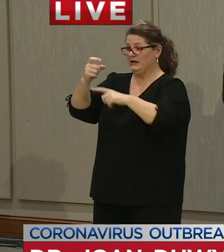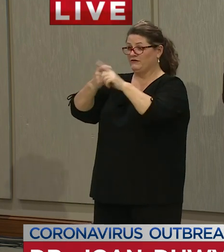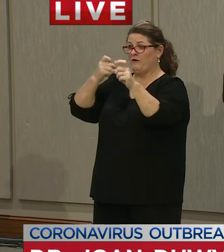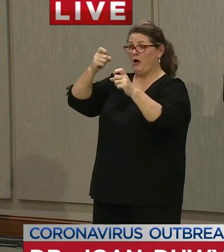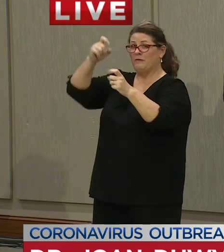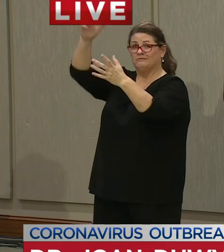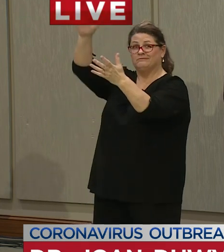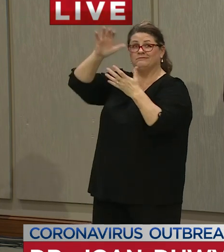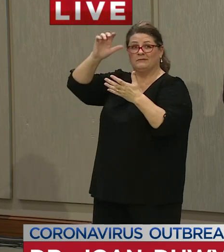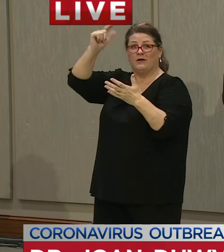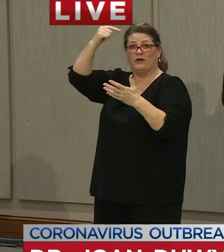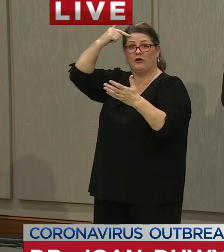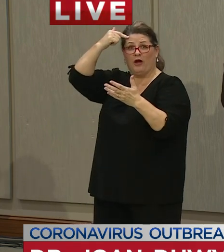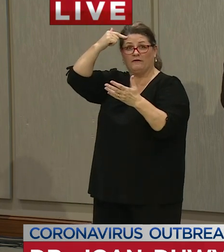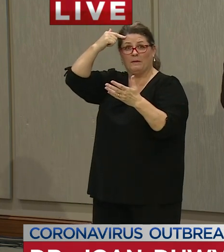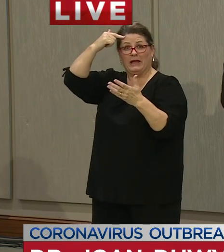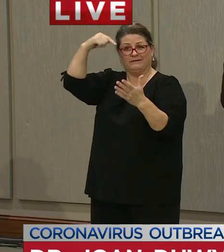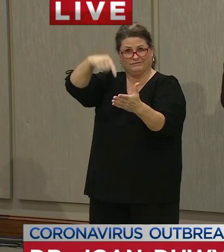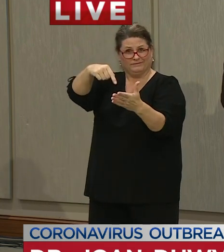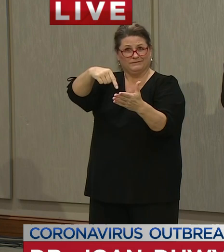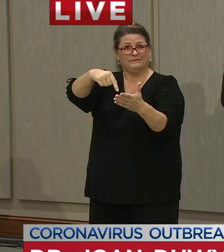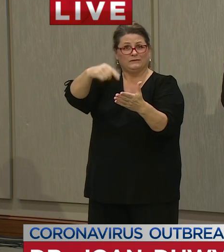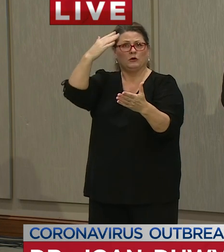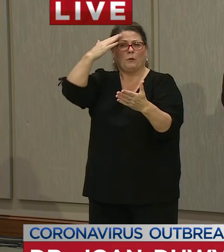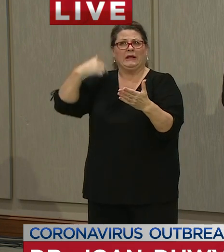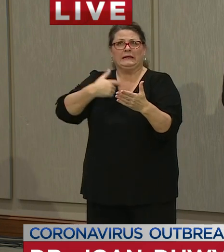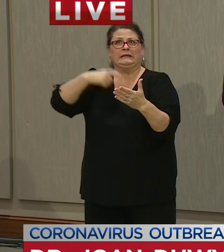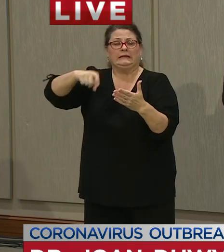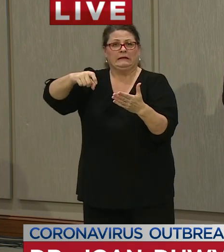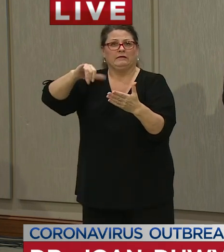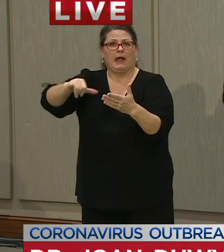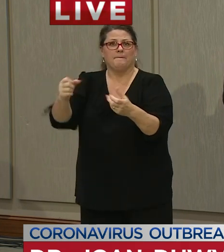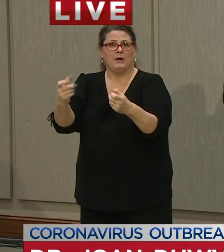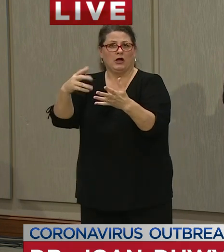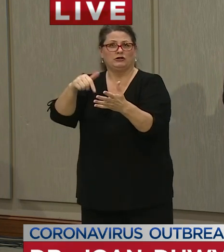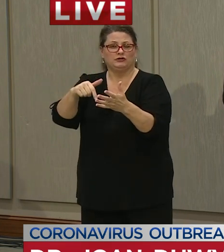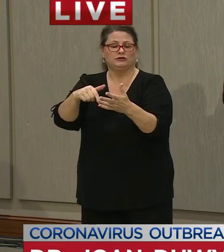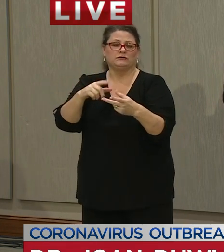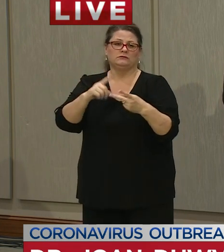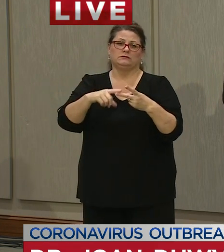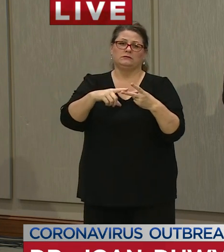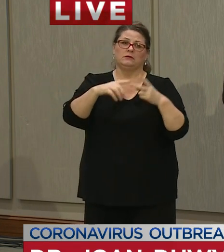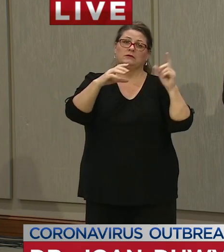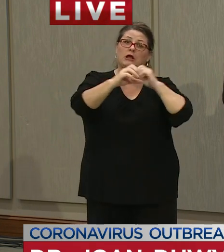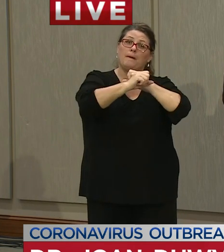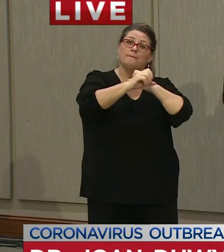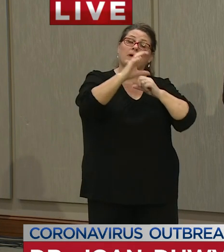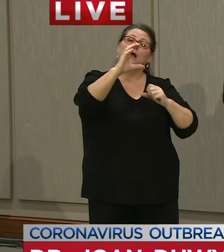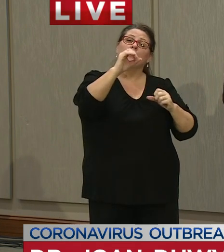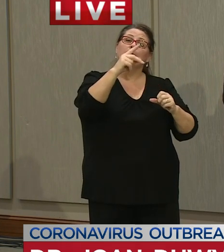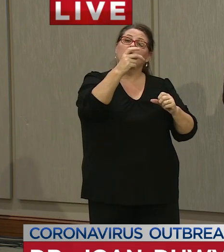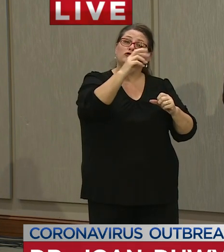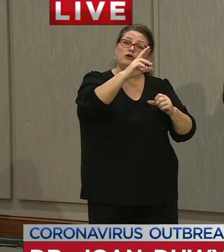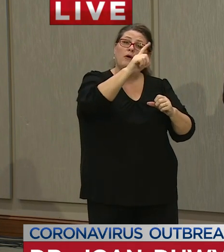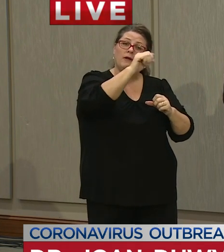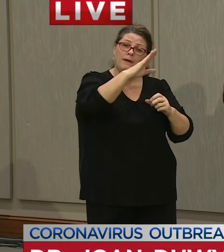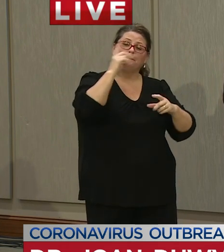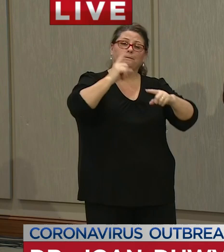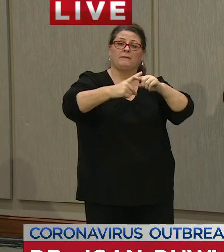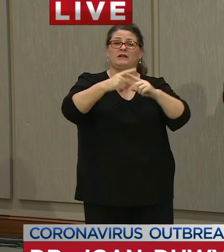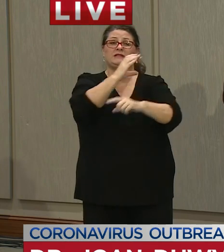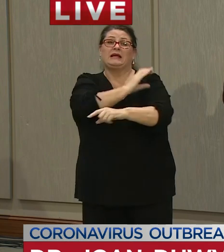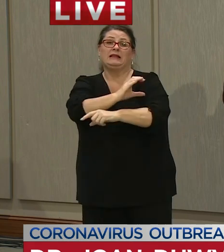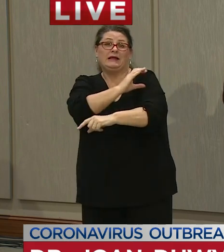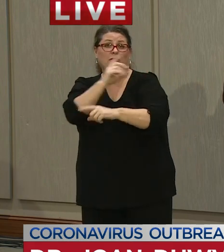if we're able uh with the with the assistance of our commercial labs and our clinical laboratories